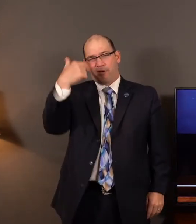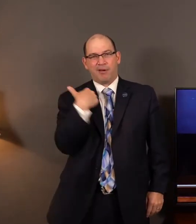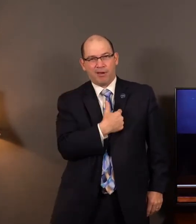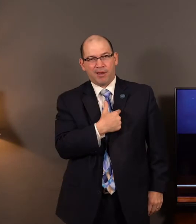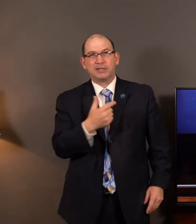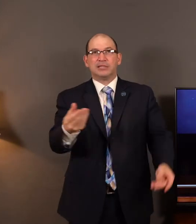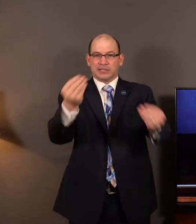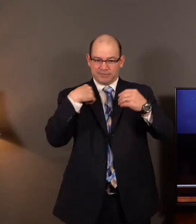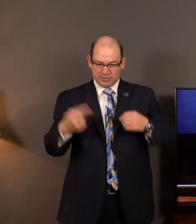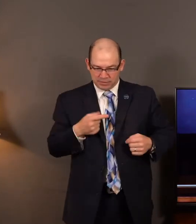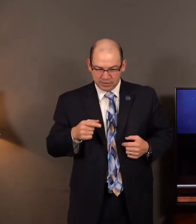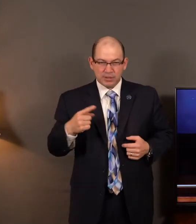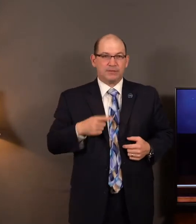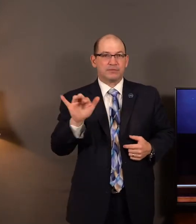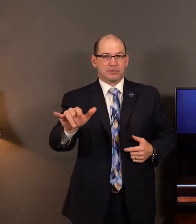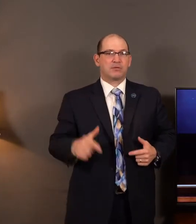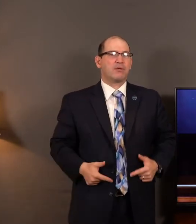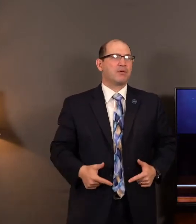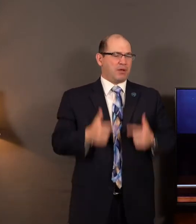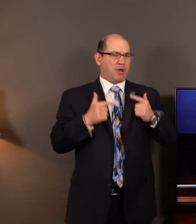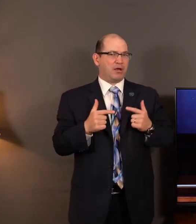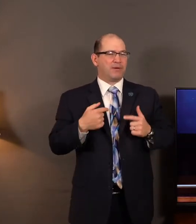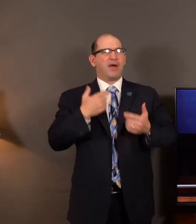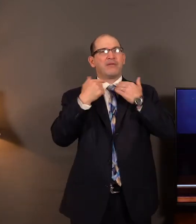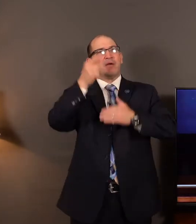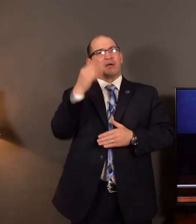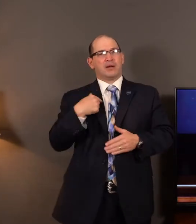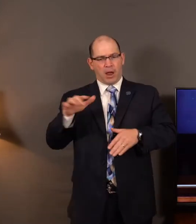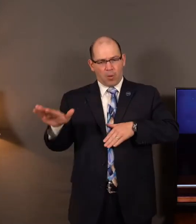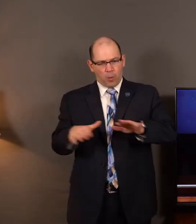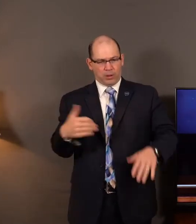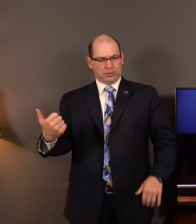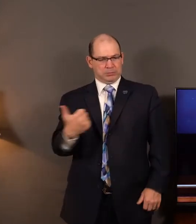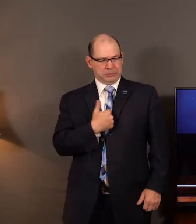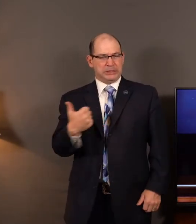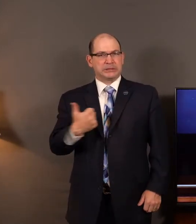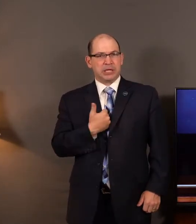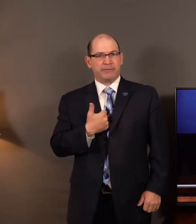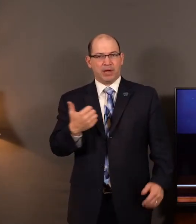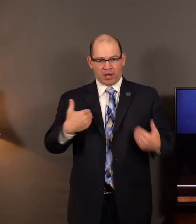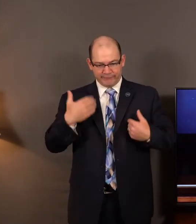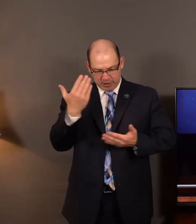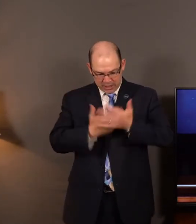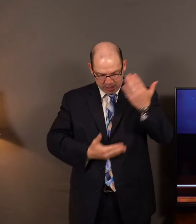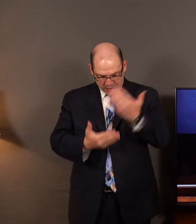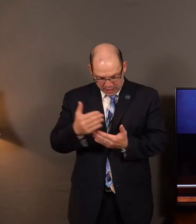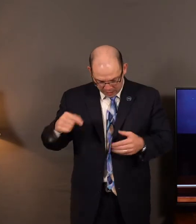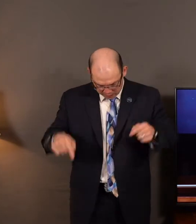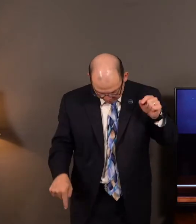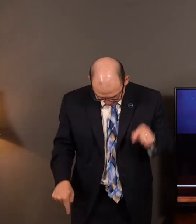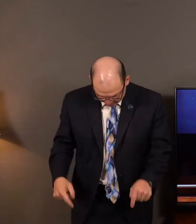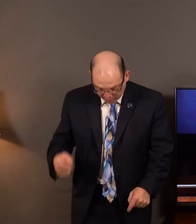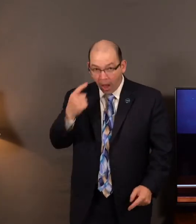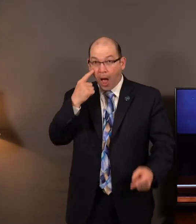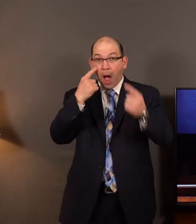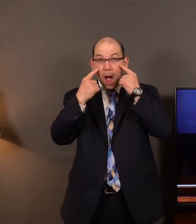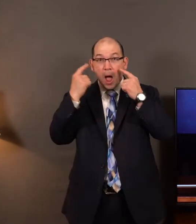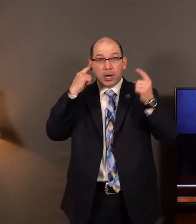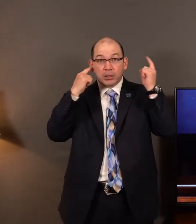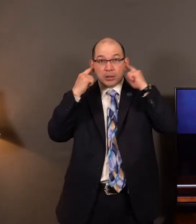walked into this church tonight on my own two feet and I can walk. I'm thankful I've got hands at work. I've got eyes that see and ears that can hear